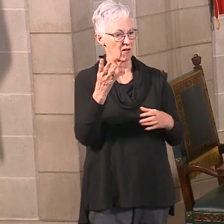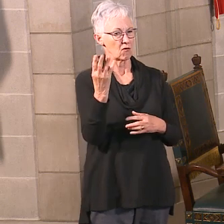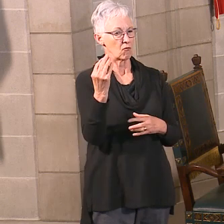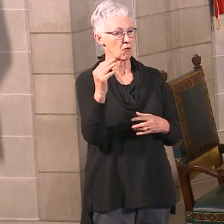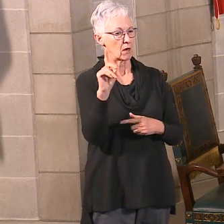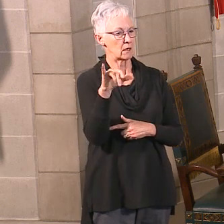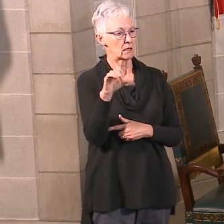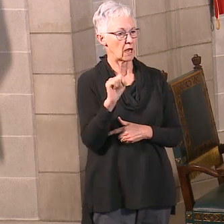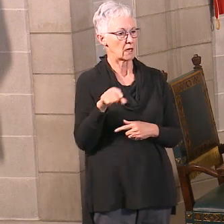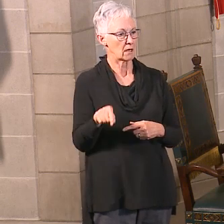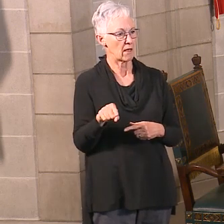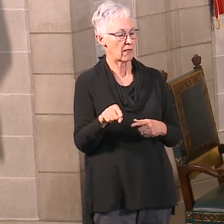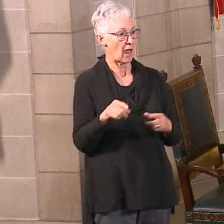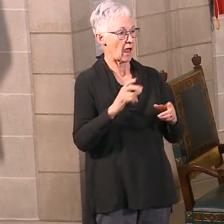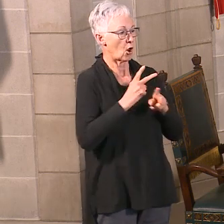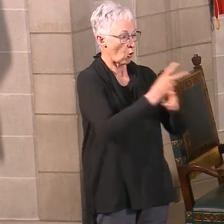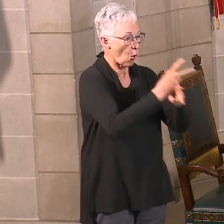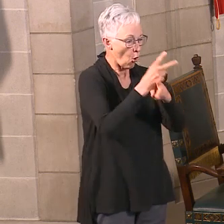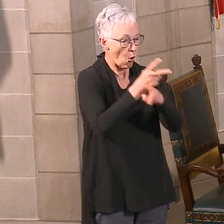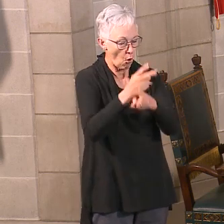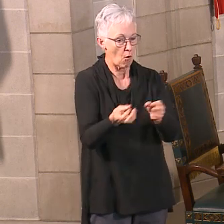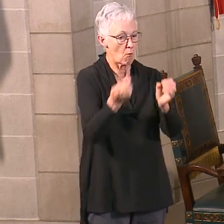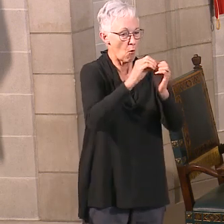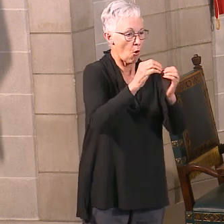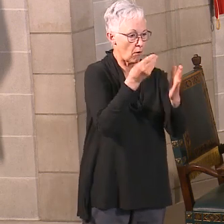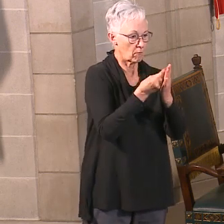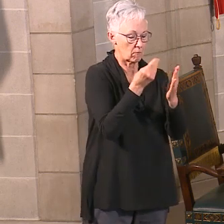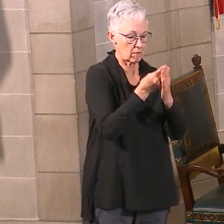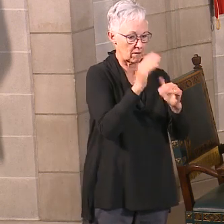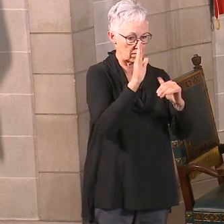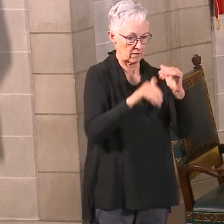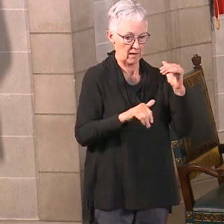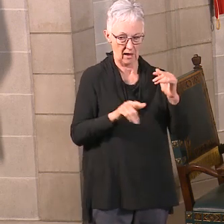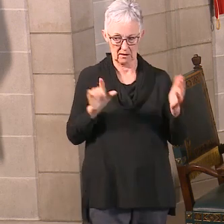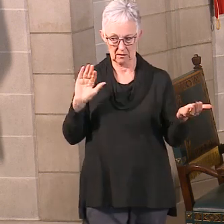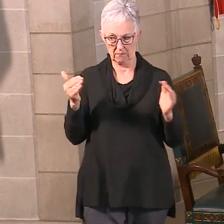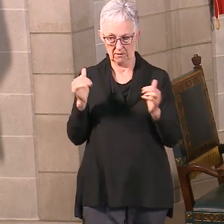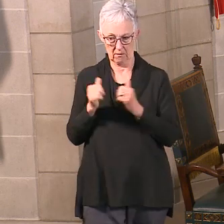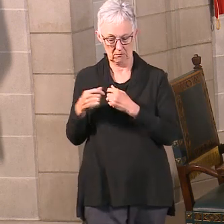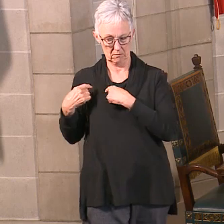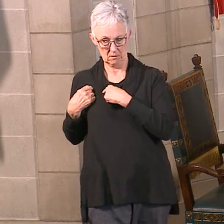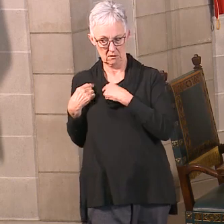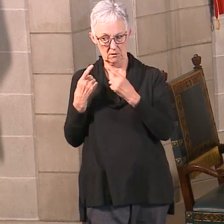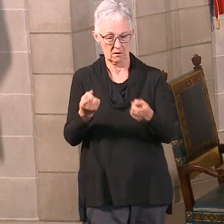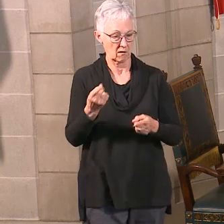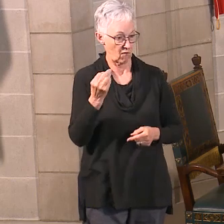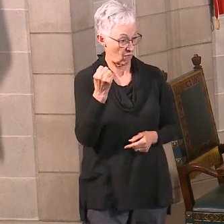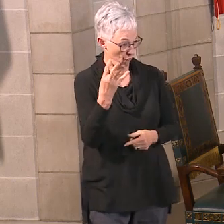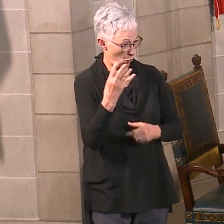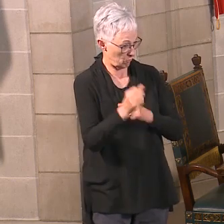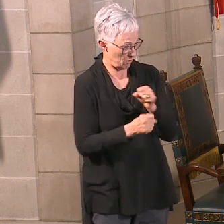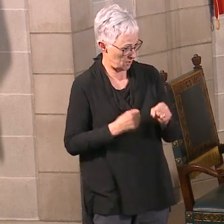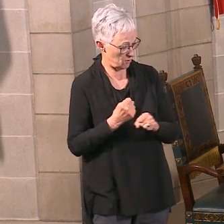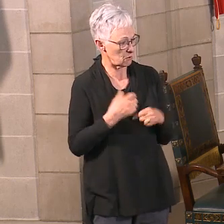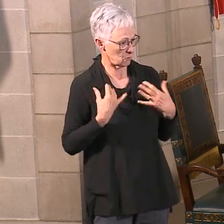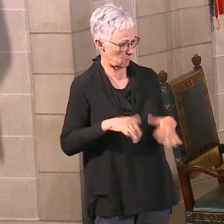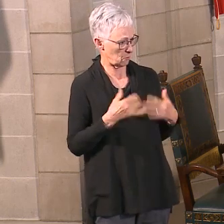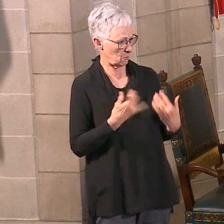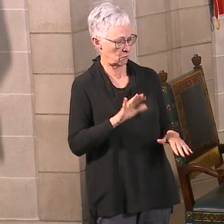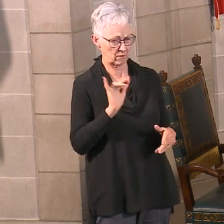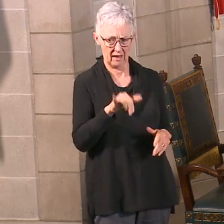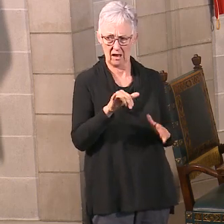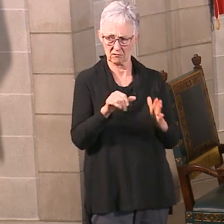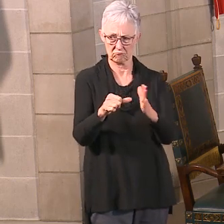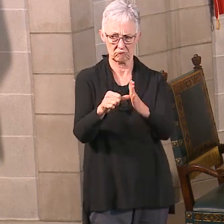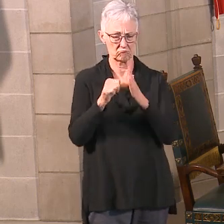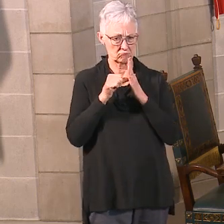done in the previous 14 years. It really was a tremendous effort by the Small Business Administration and our community